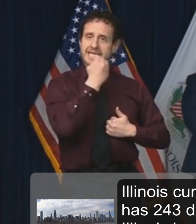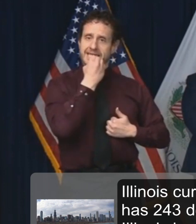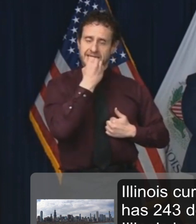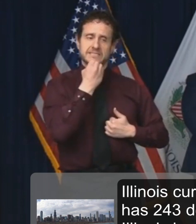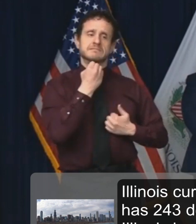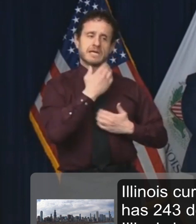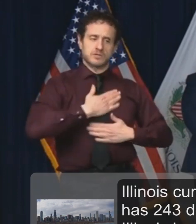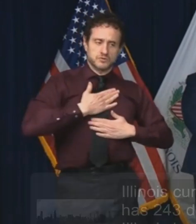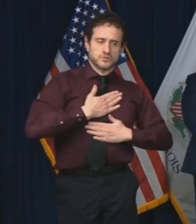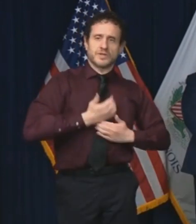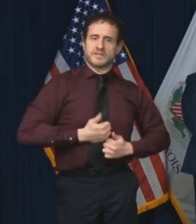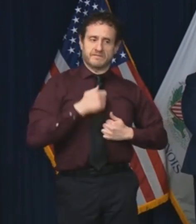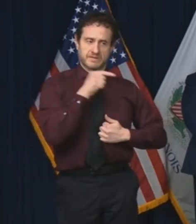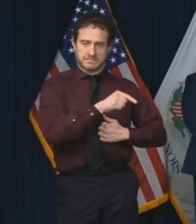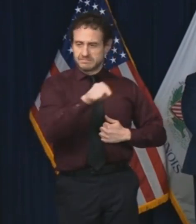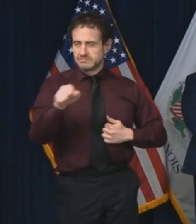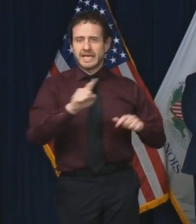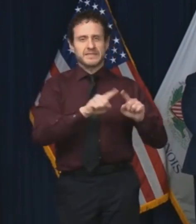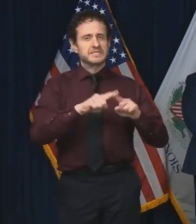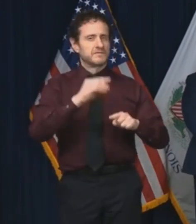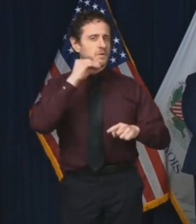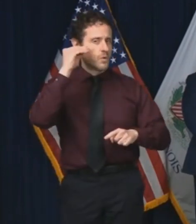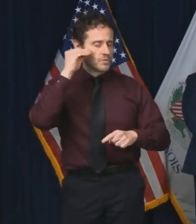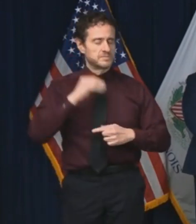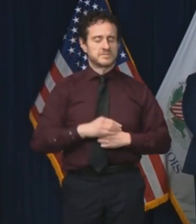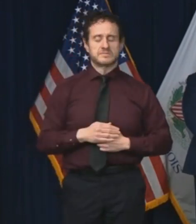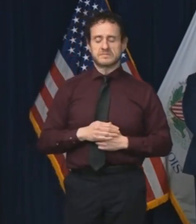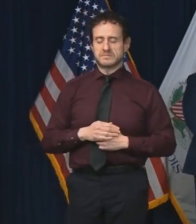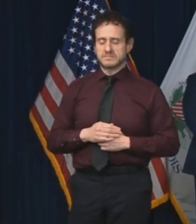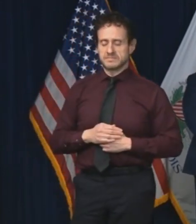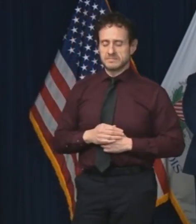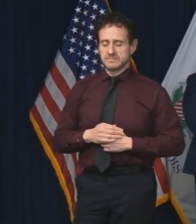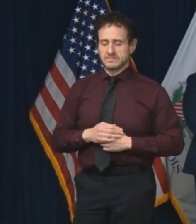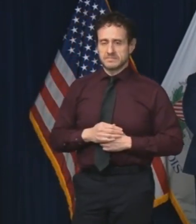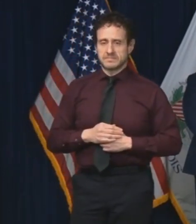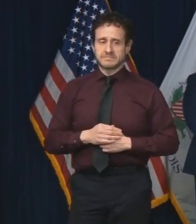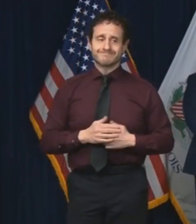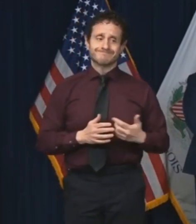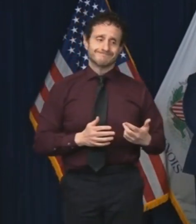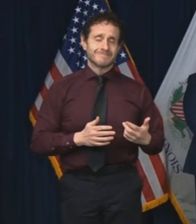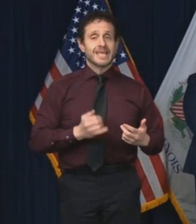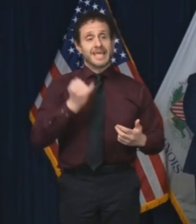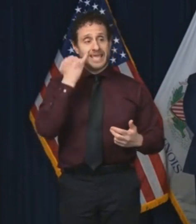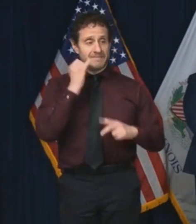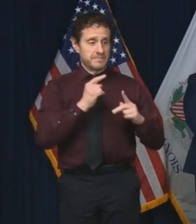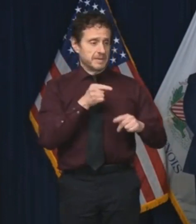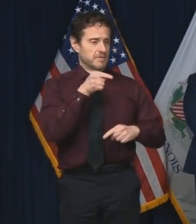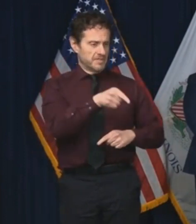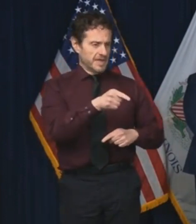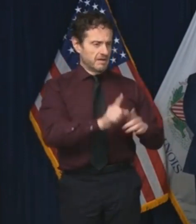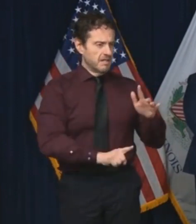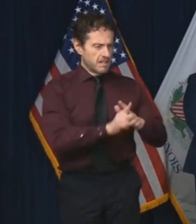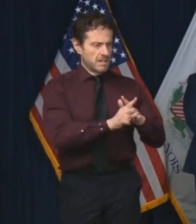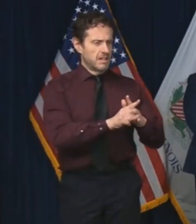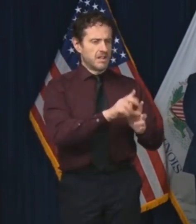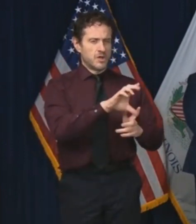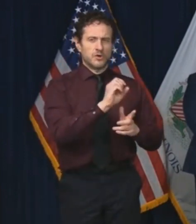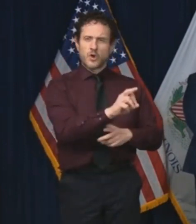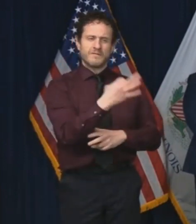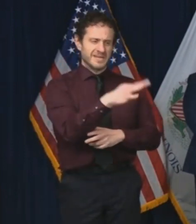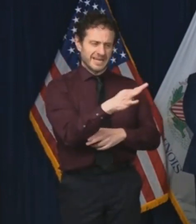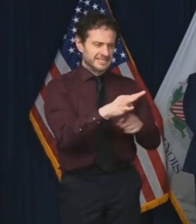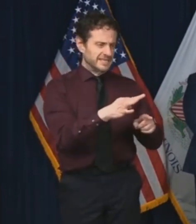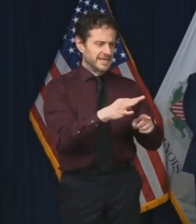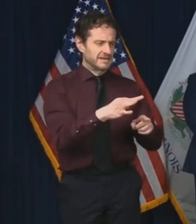recreate all in the same space. Options for medical isolation of these COVID-19 cases are limited and vary